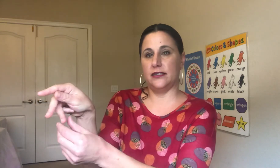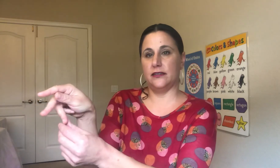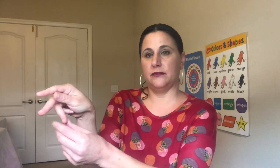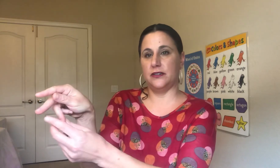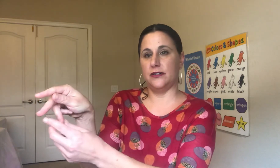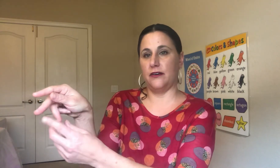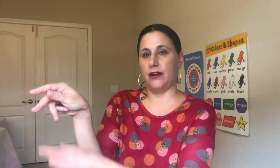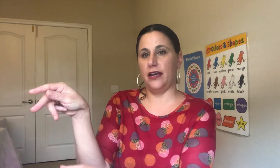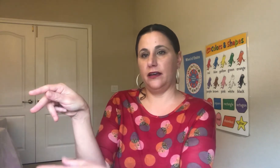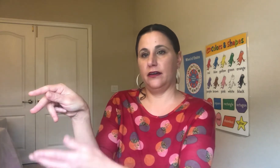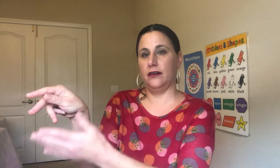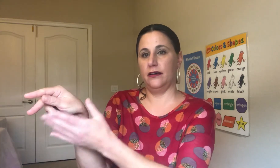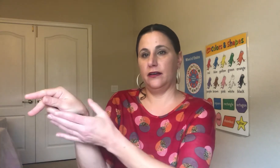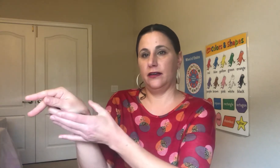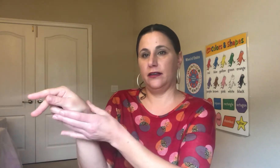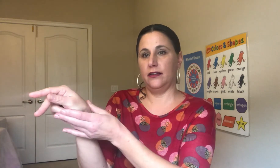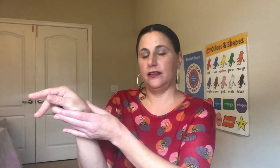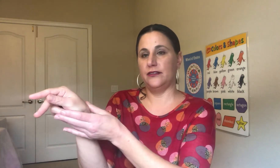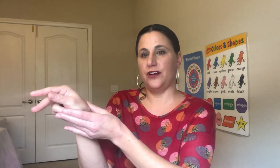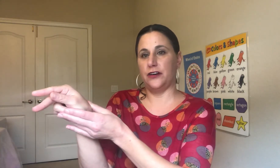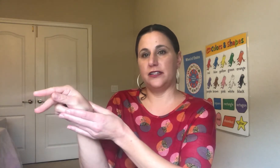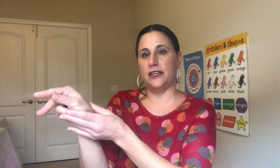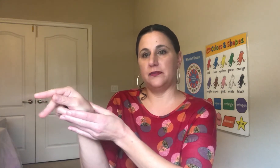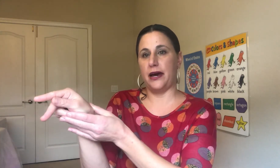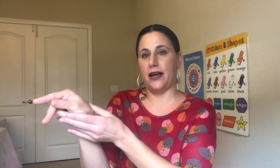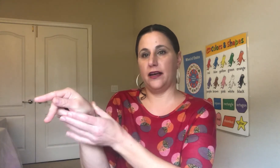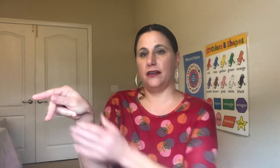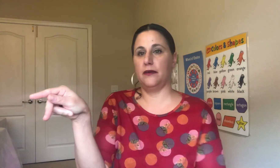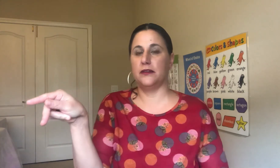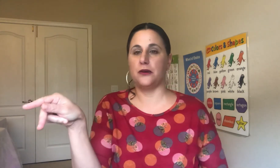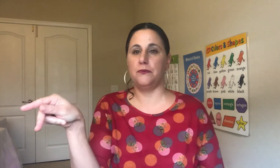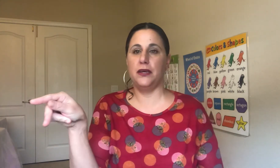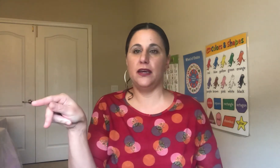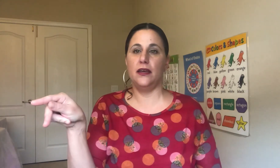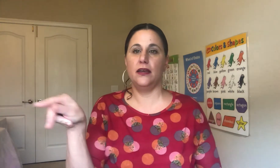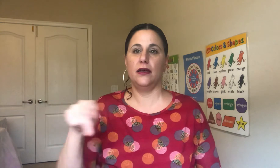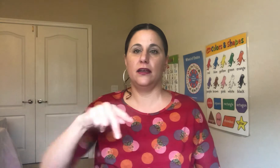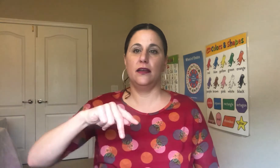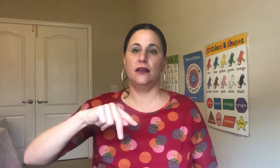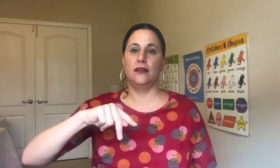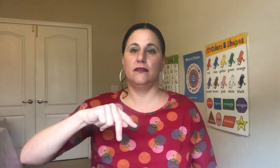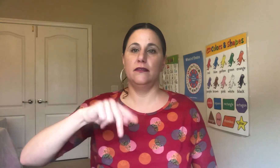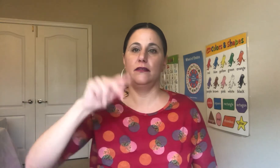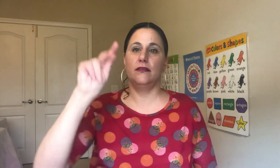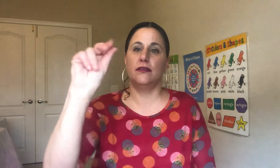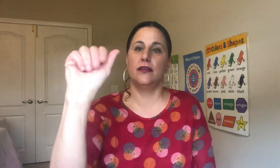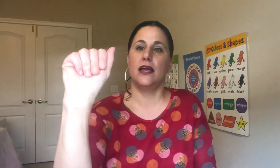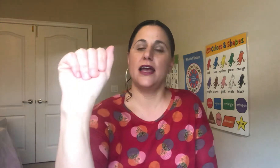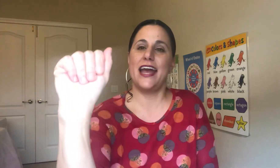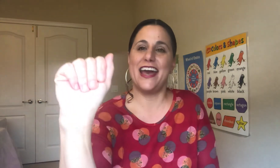which is not right this finger stays back so P a